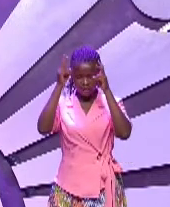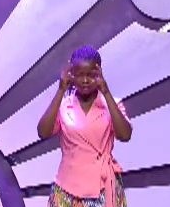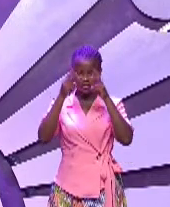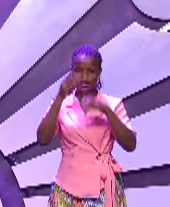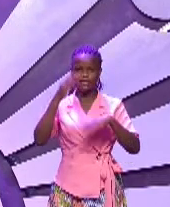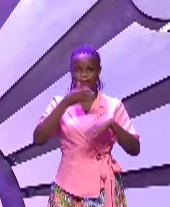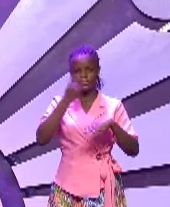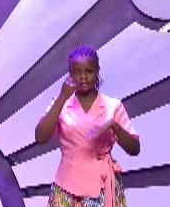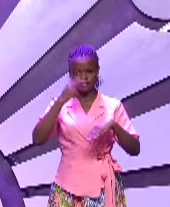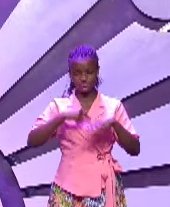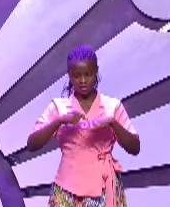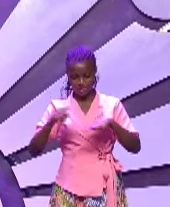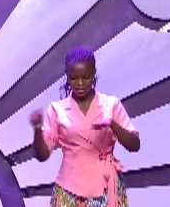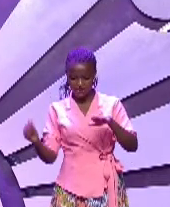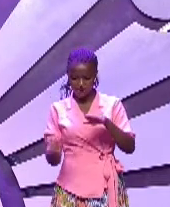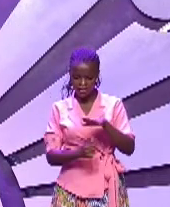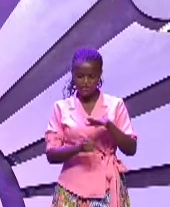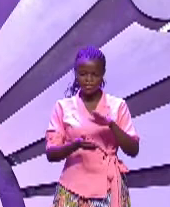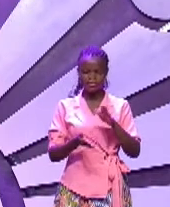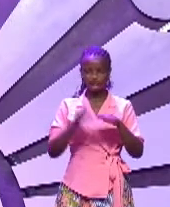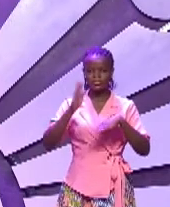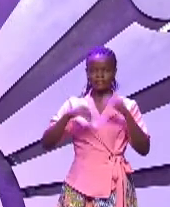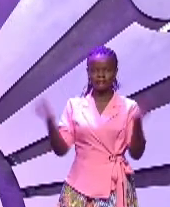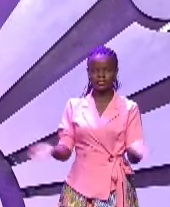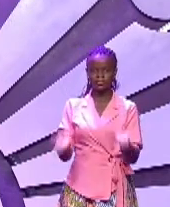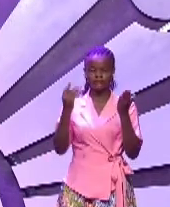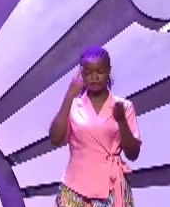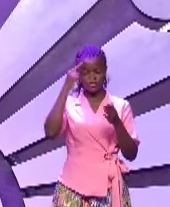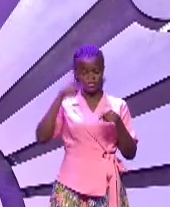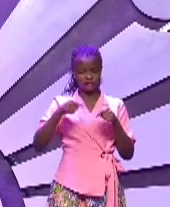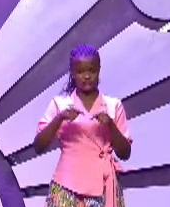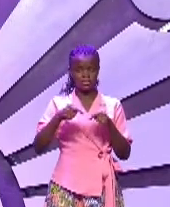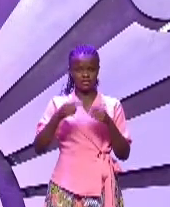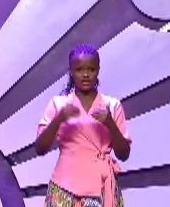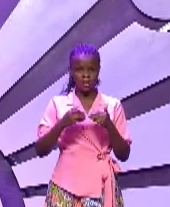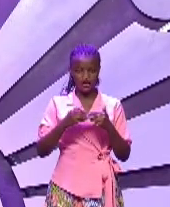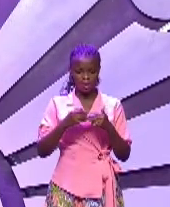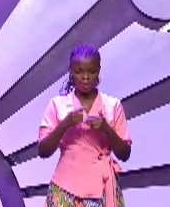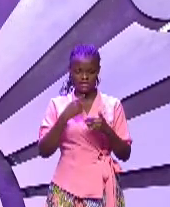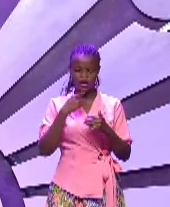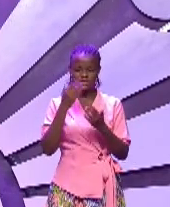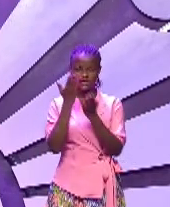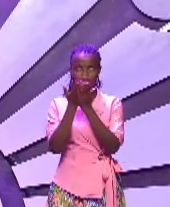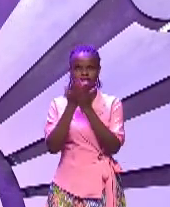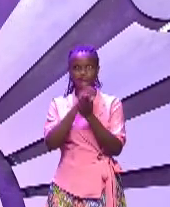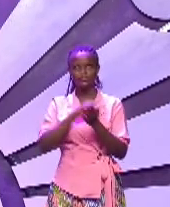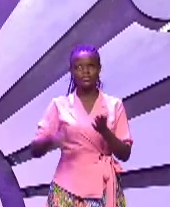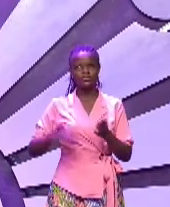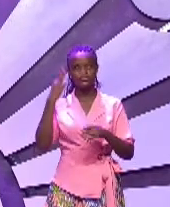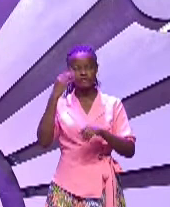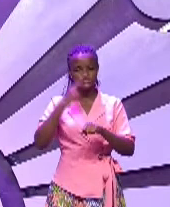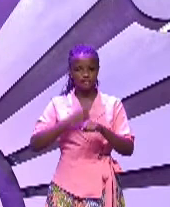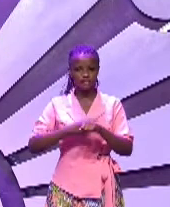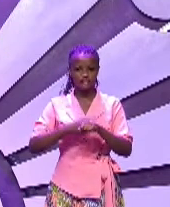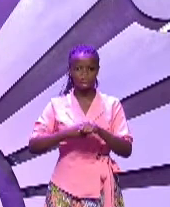exalted above measure for this thing I besought the lord three times that it